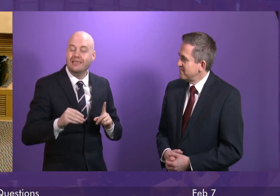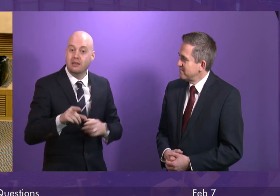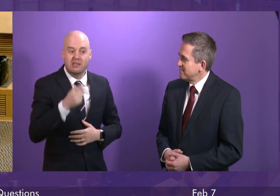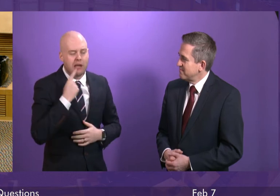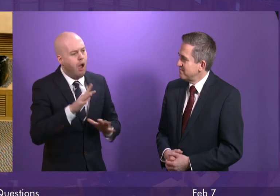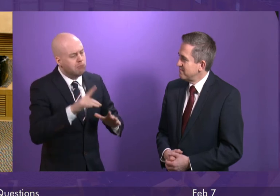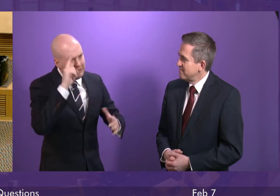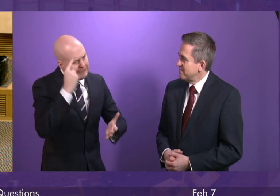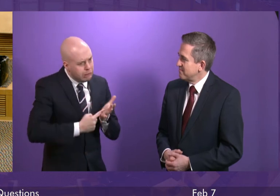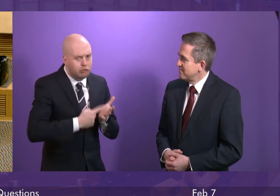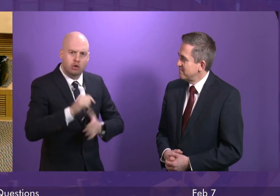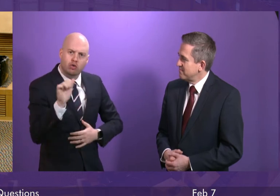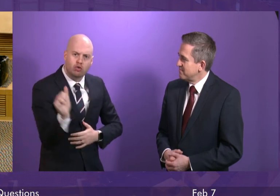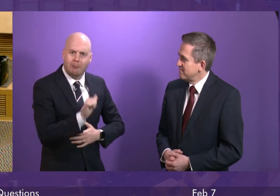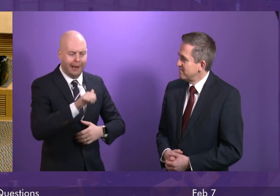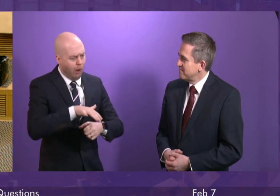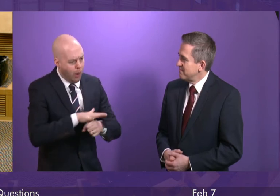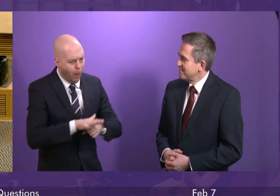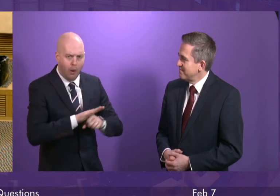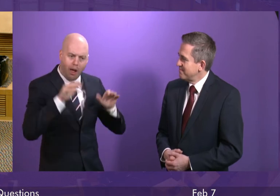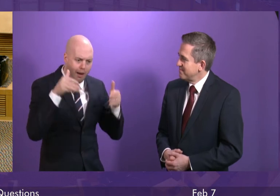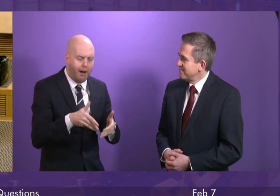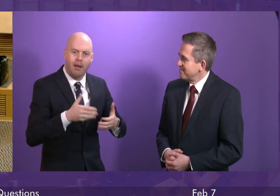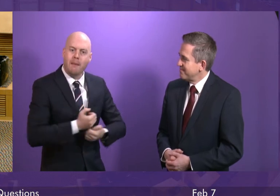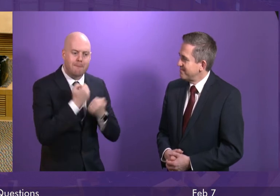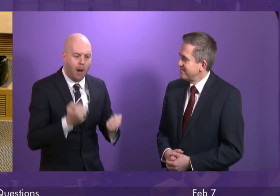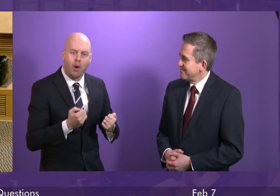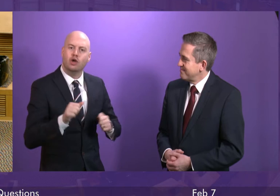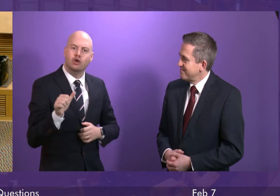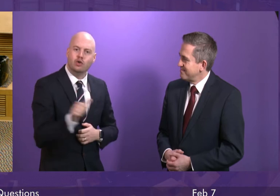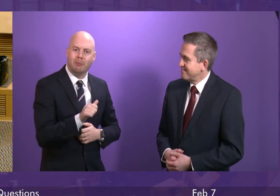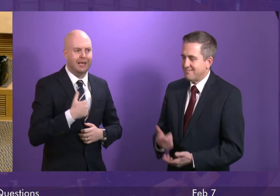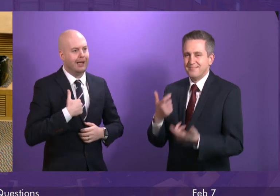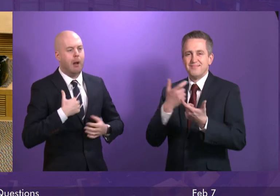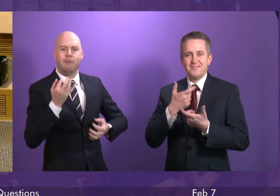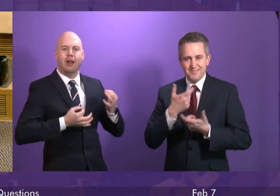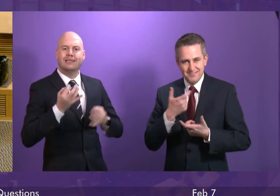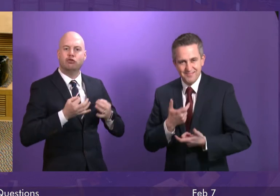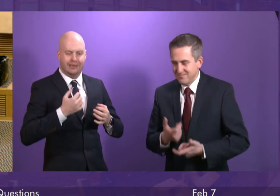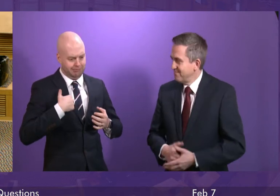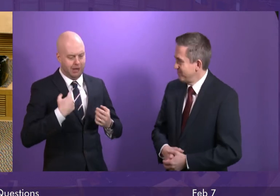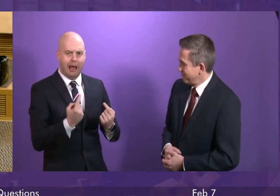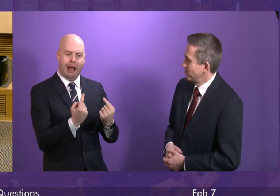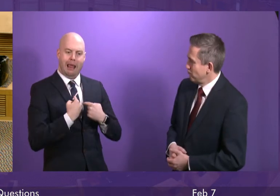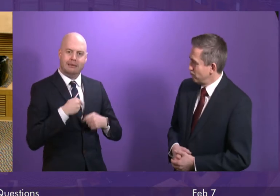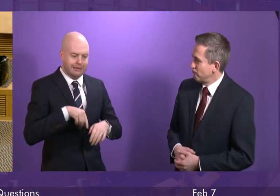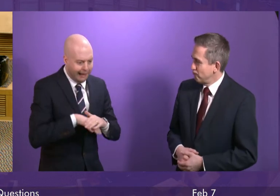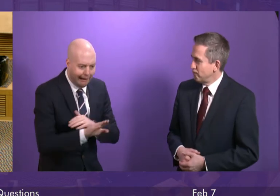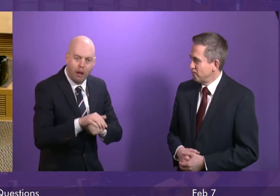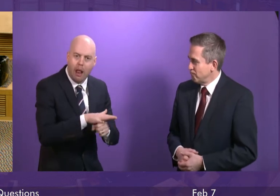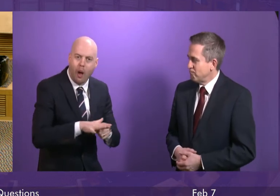as locally as possible, and that power should lie with politicians elected as locally as possible.